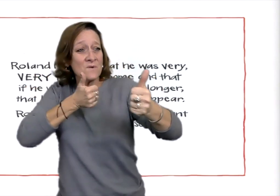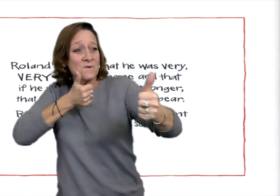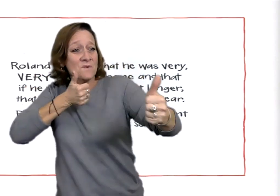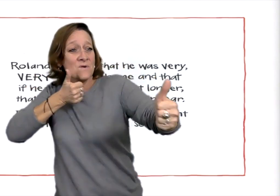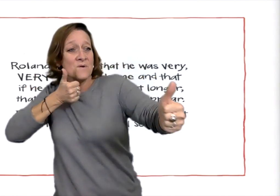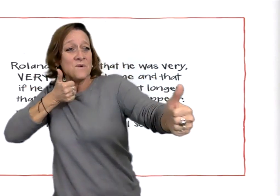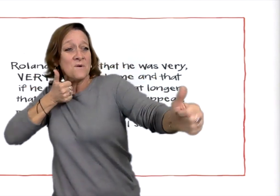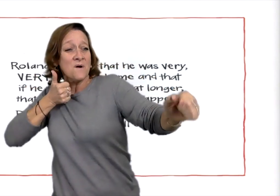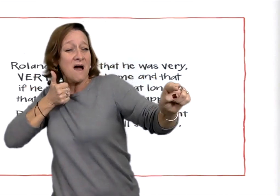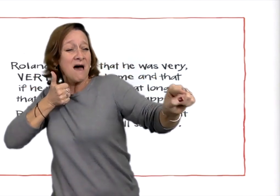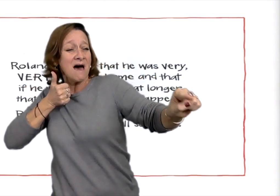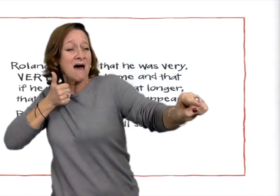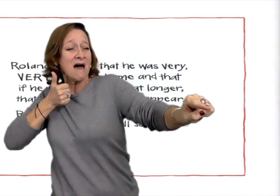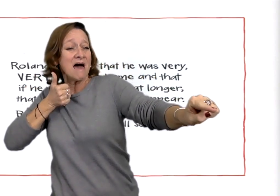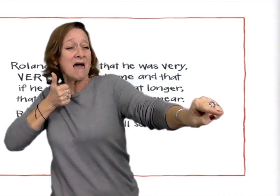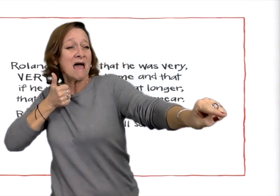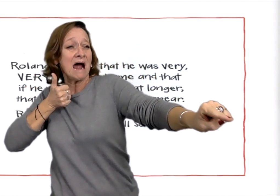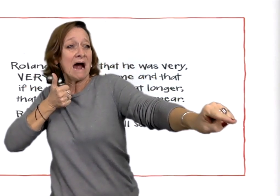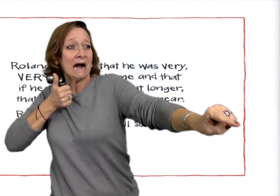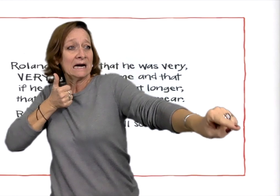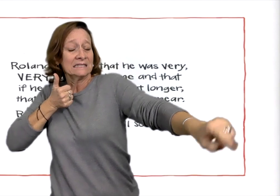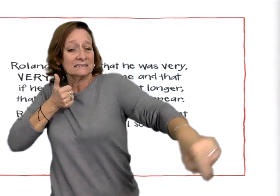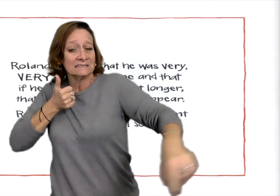He was far from his family.